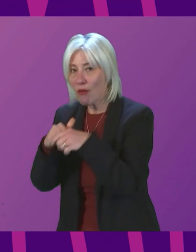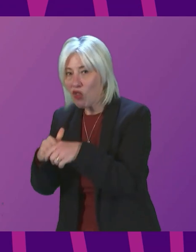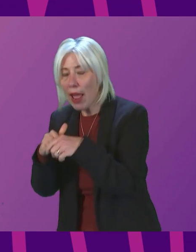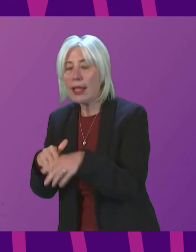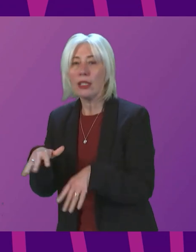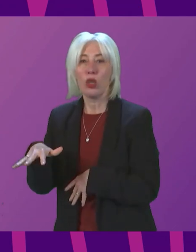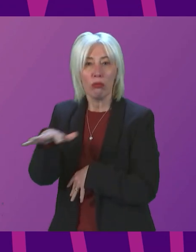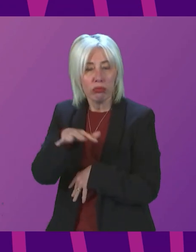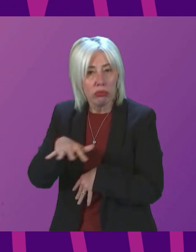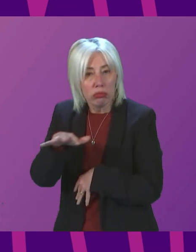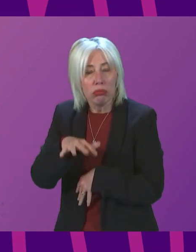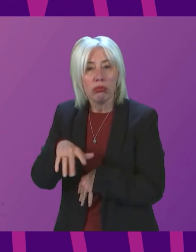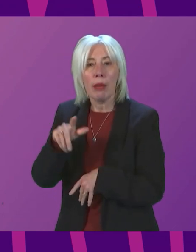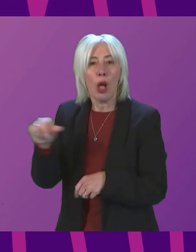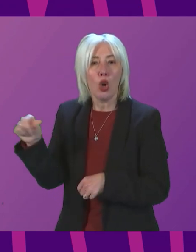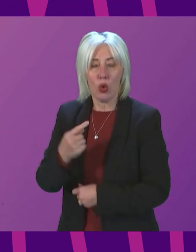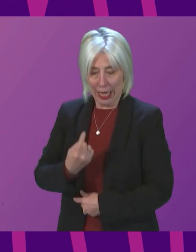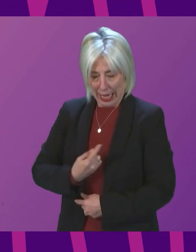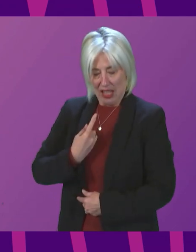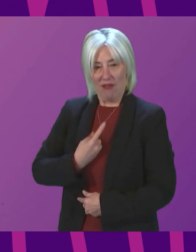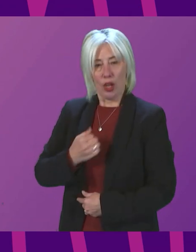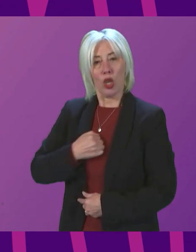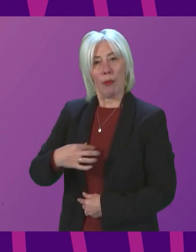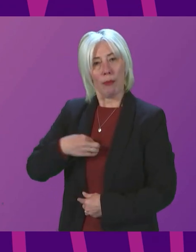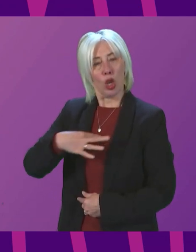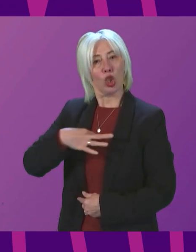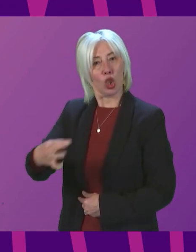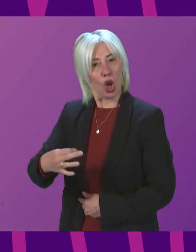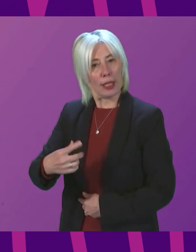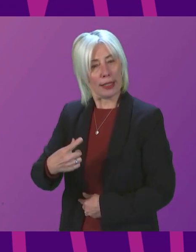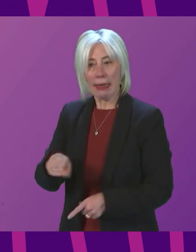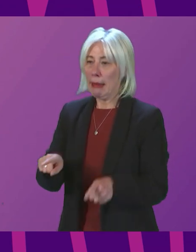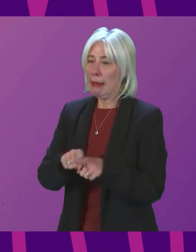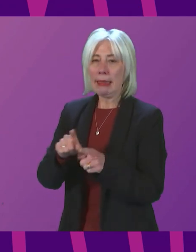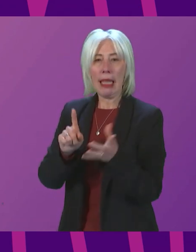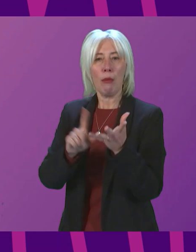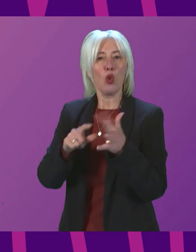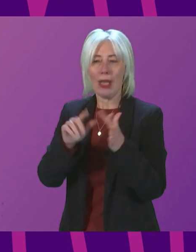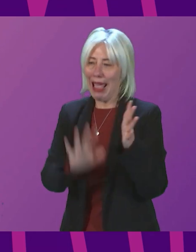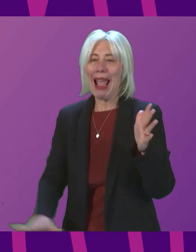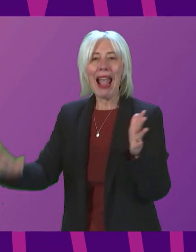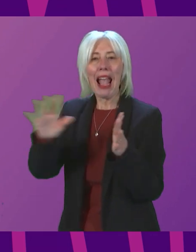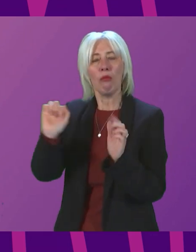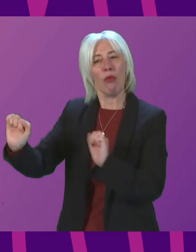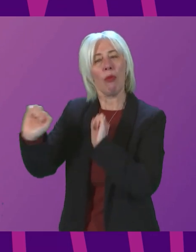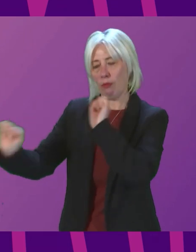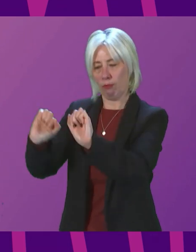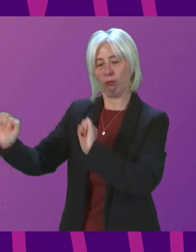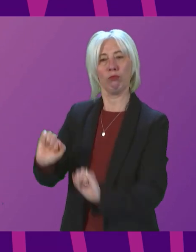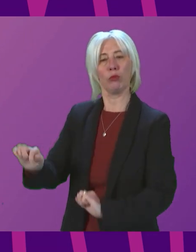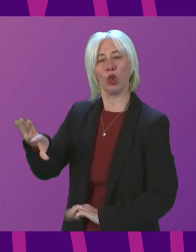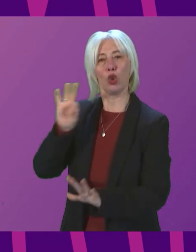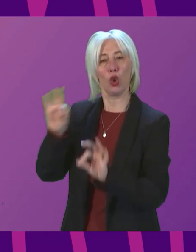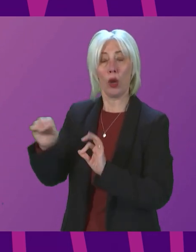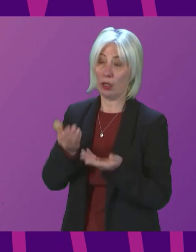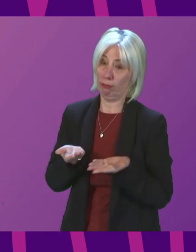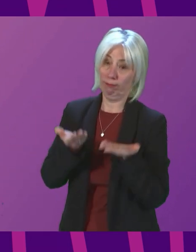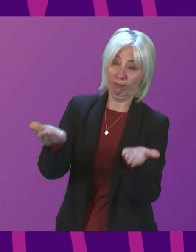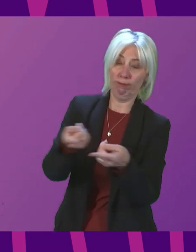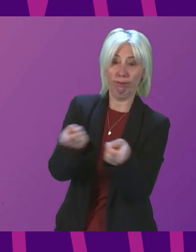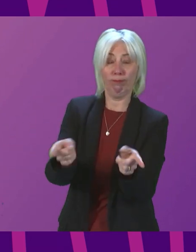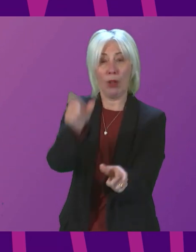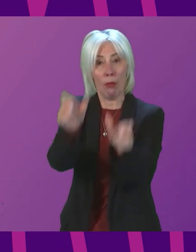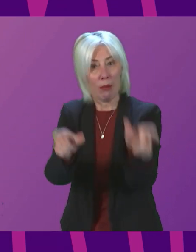But it should be down to individual choice, as it is in other parts of the United Kingdom. We should leave it up to people and businesses